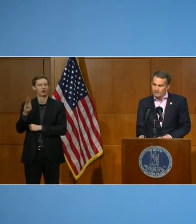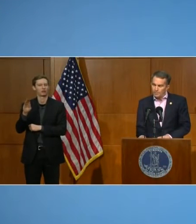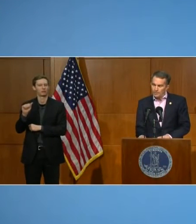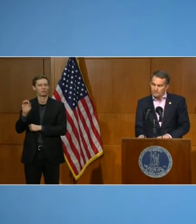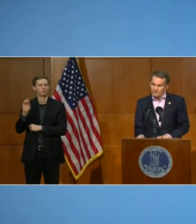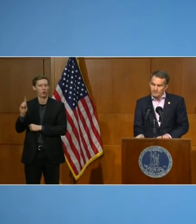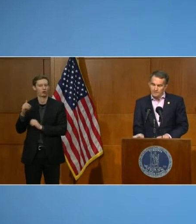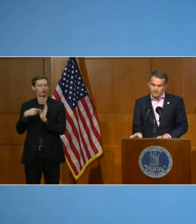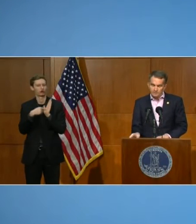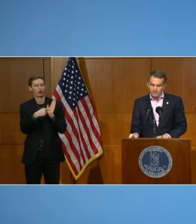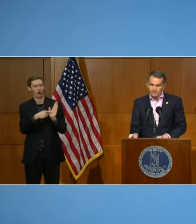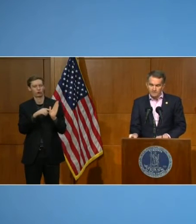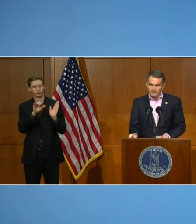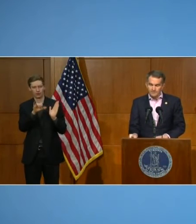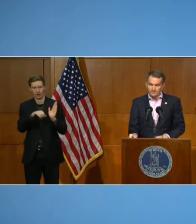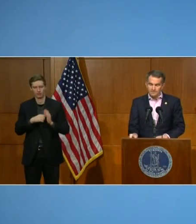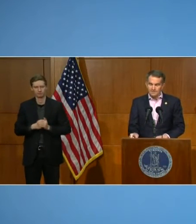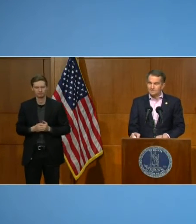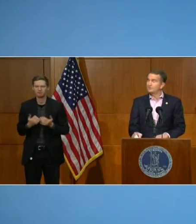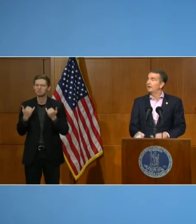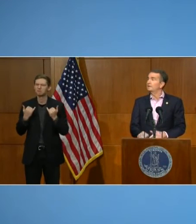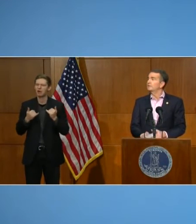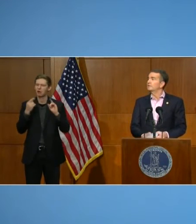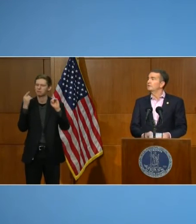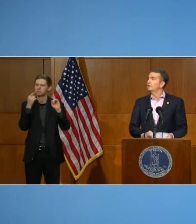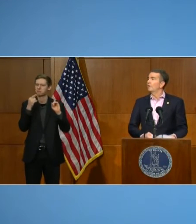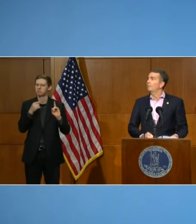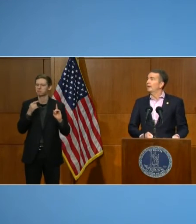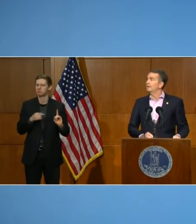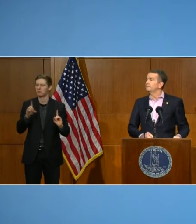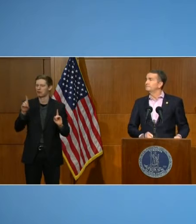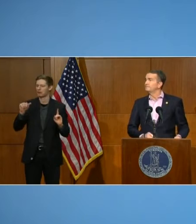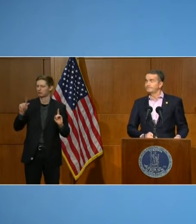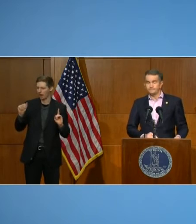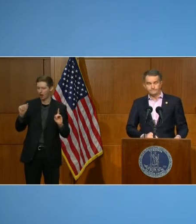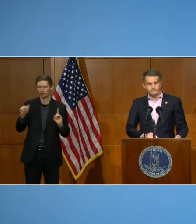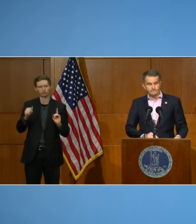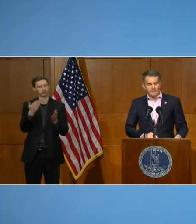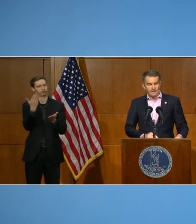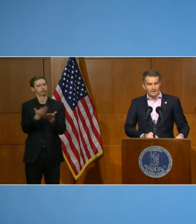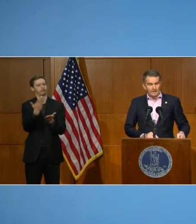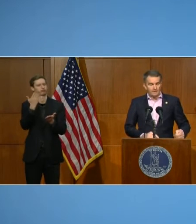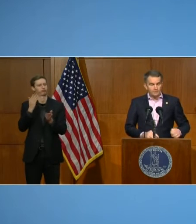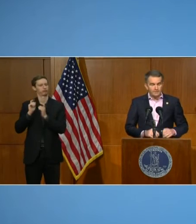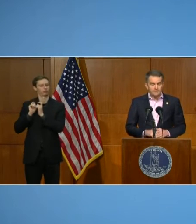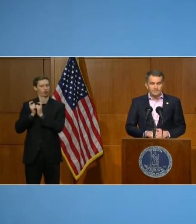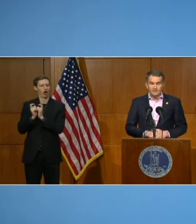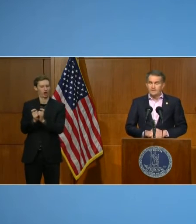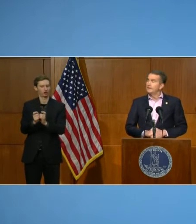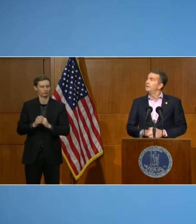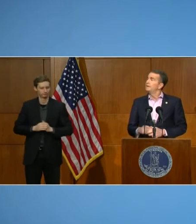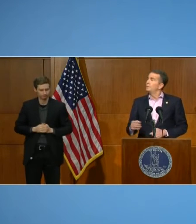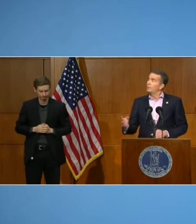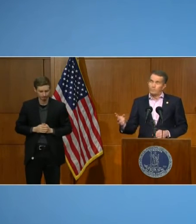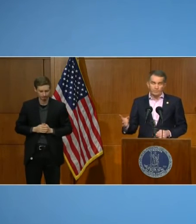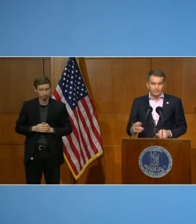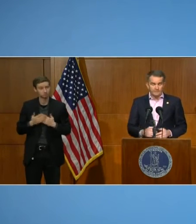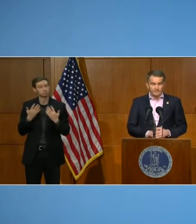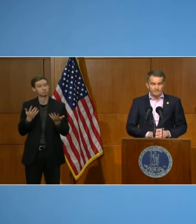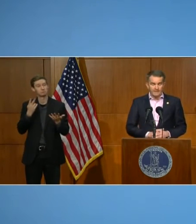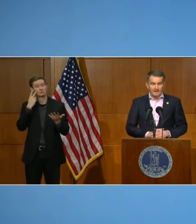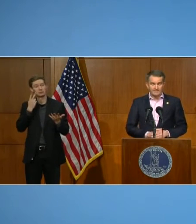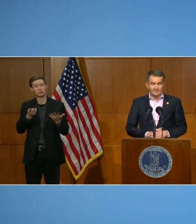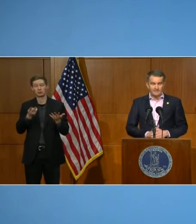couple of data points that show the difference that these changes are making. As you can see, we're